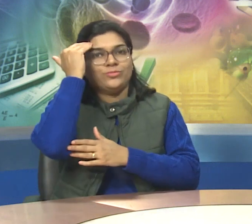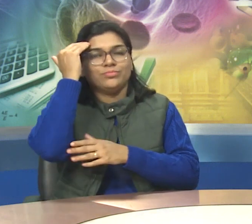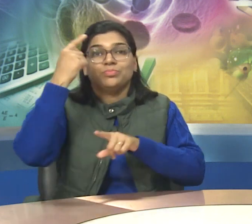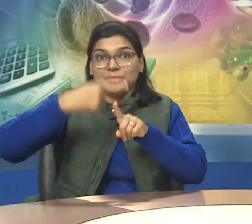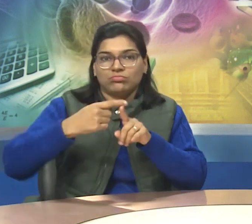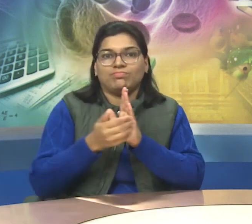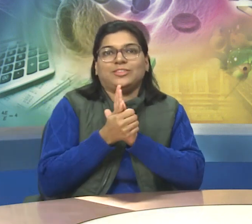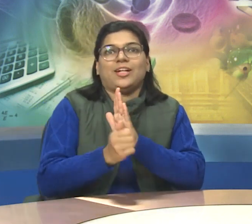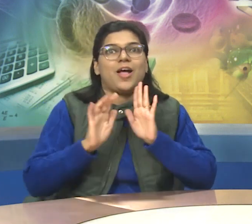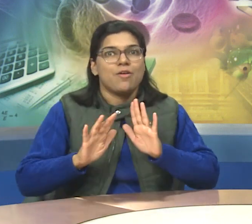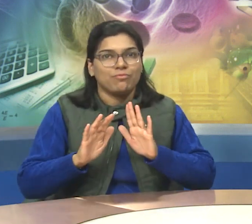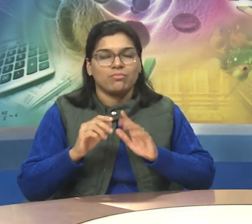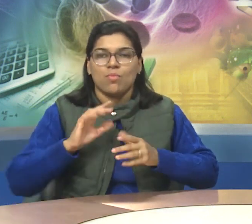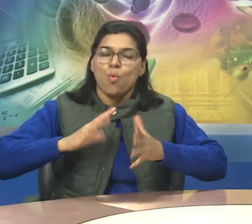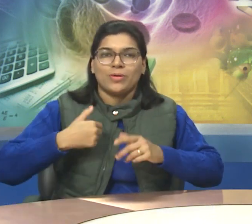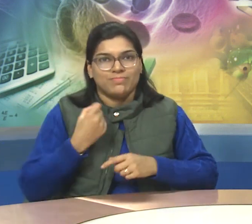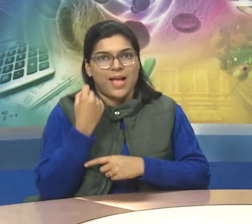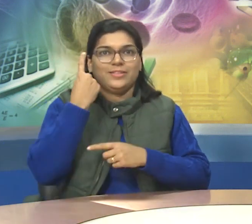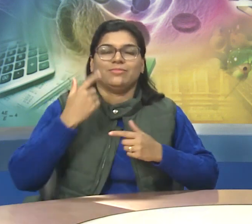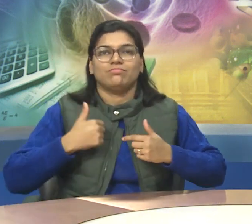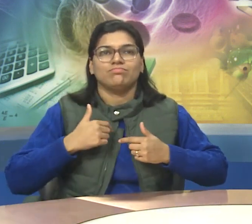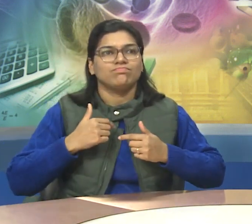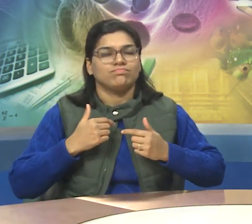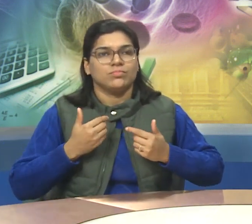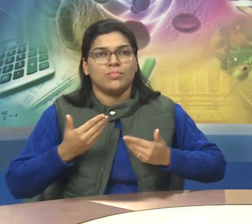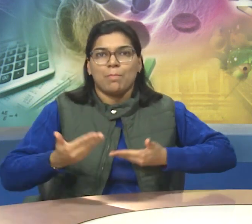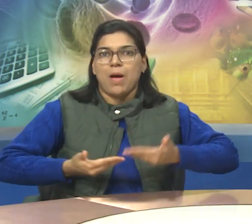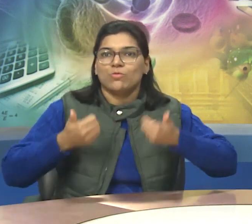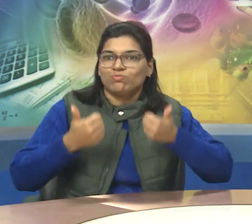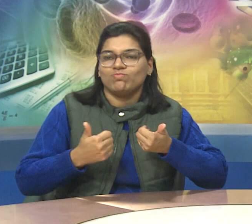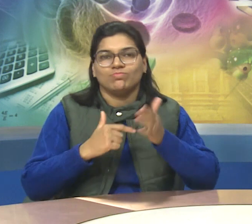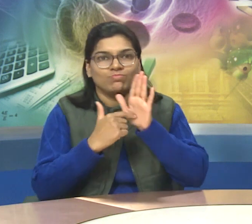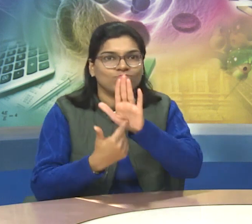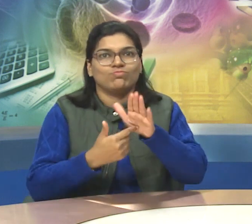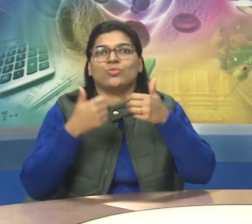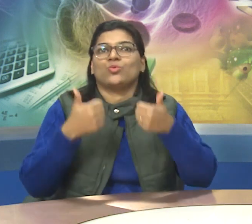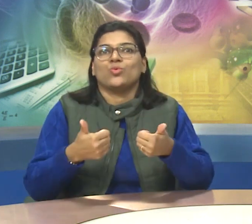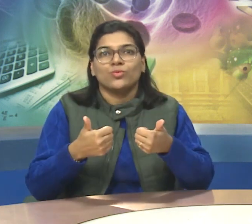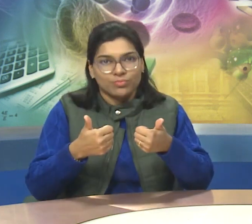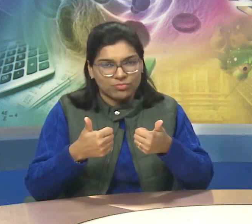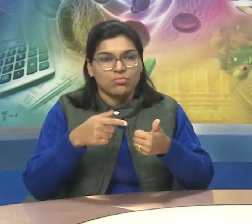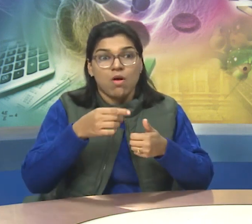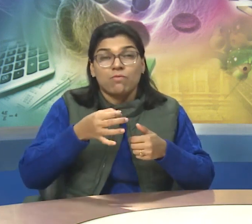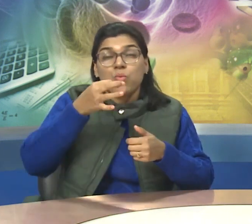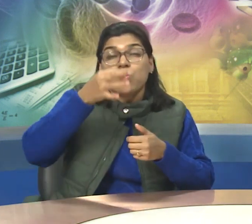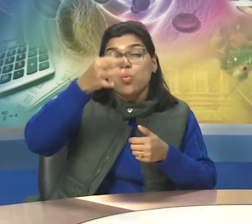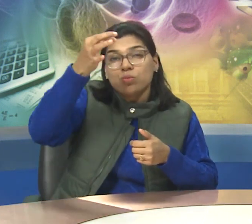by people means acquiring certain knowledge and skills